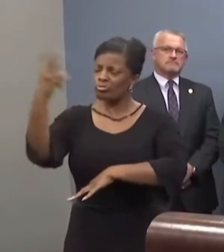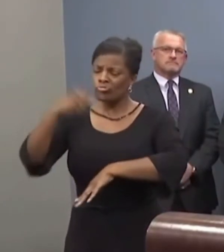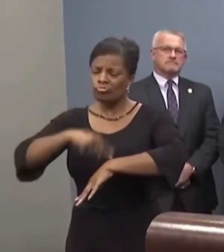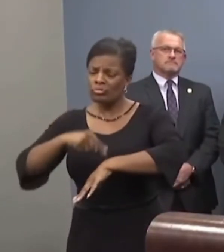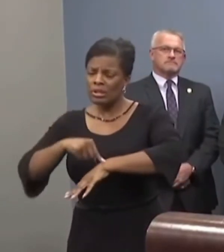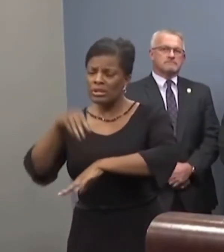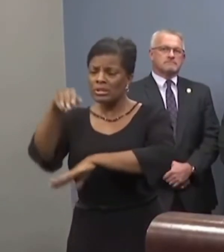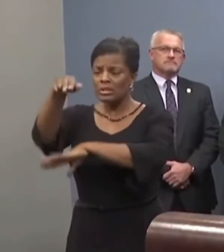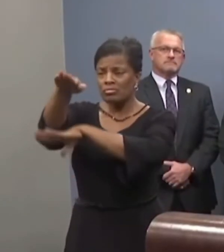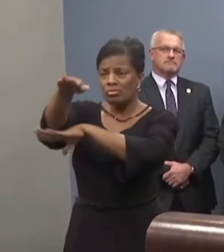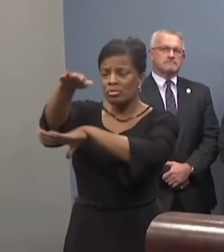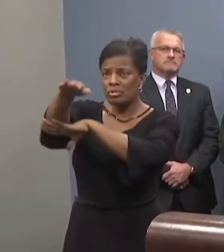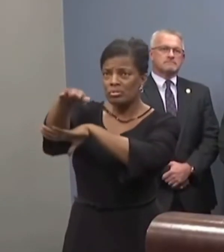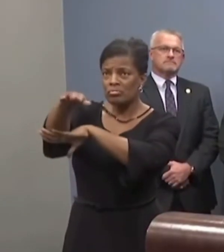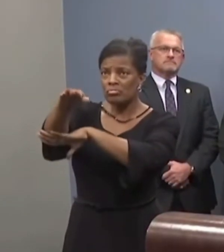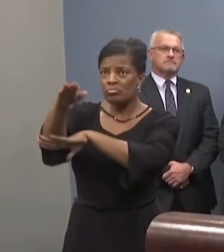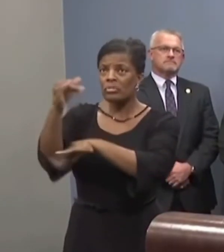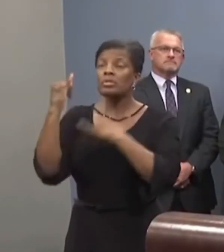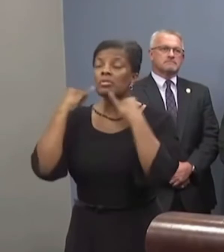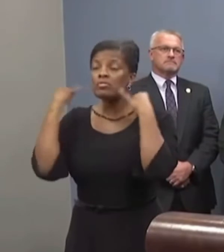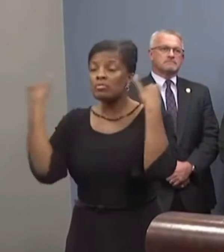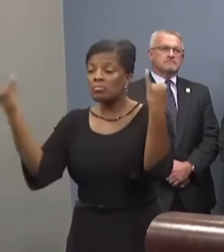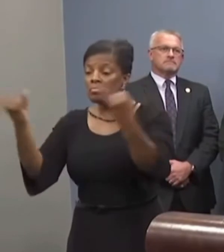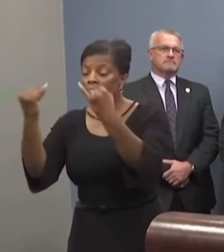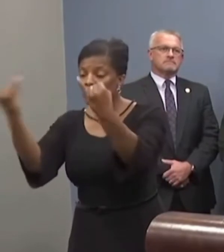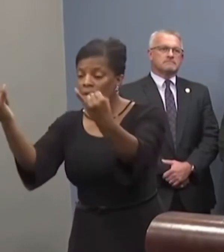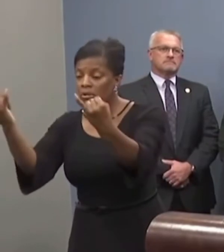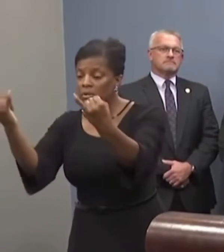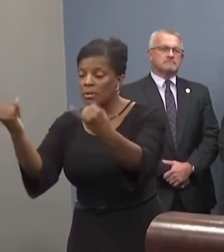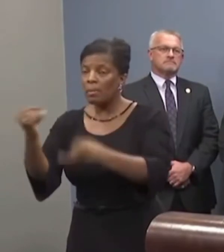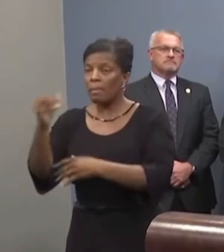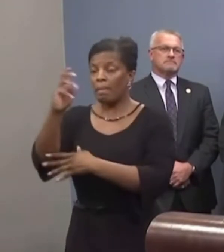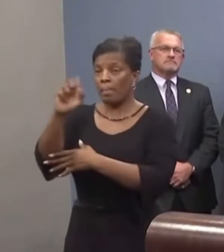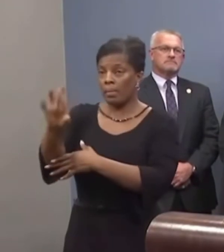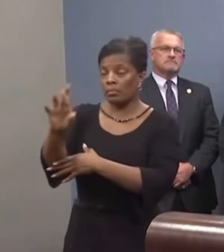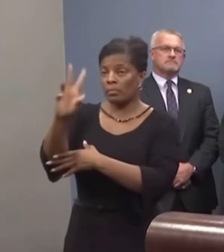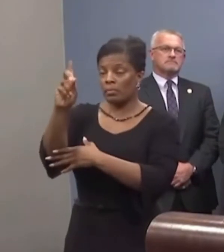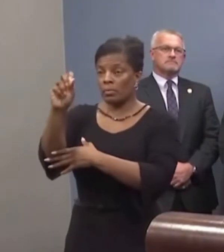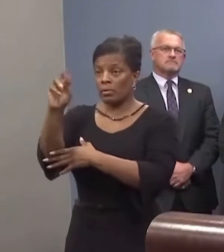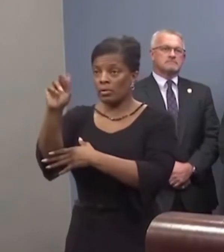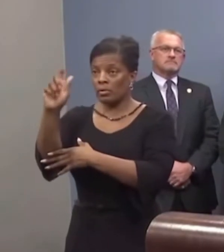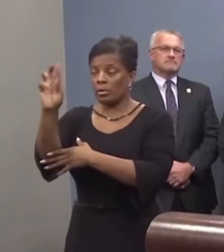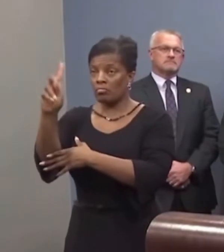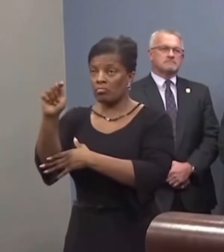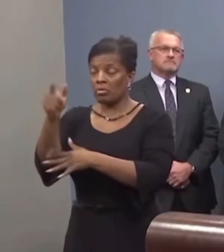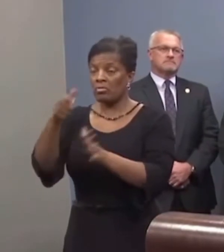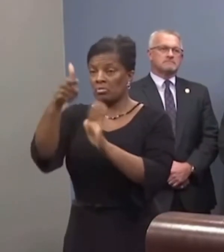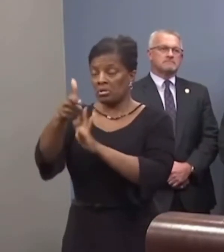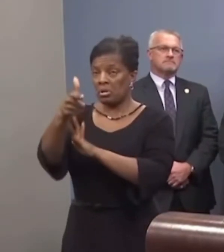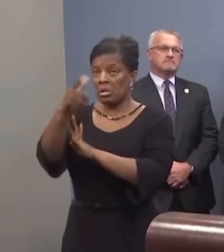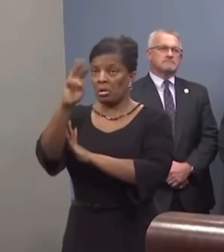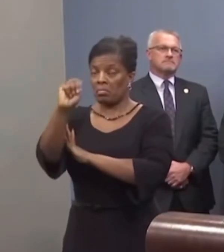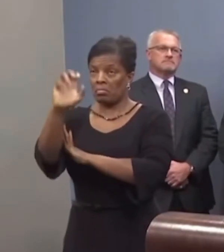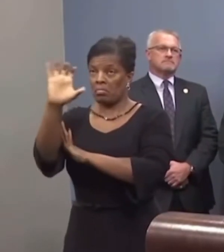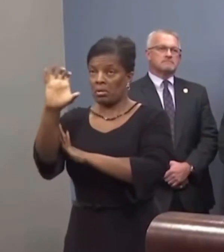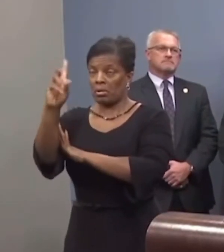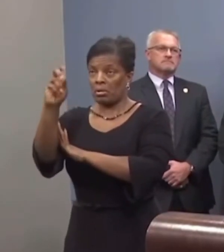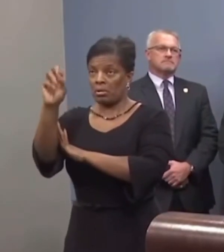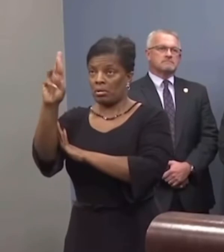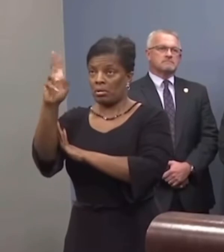We received some information about Mr. Donaldson having a firearm at the McDonald's. One of his